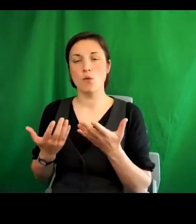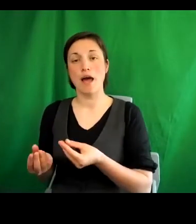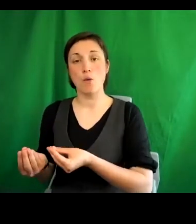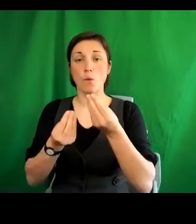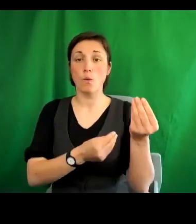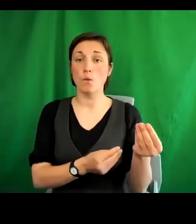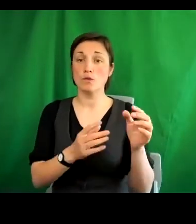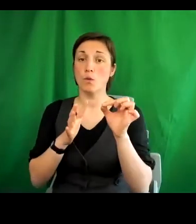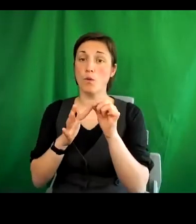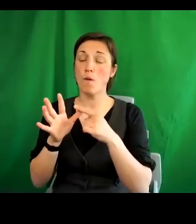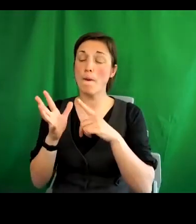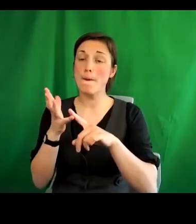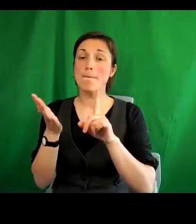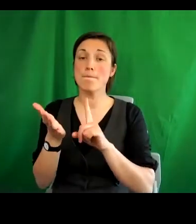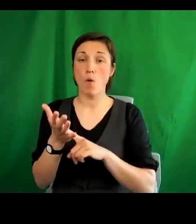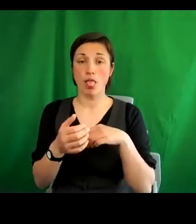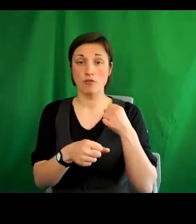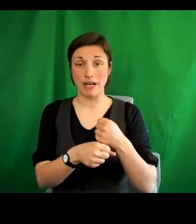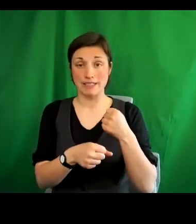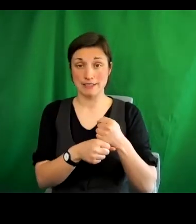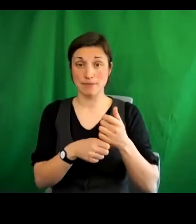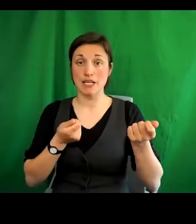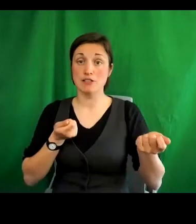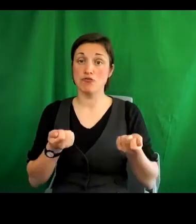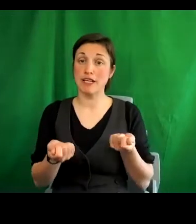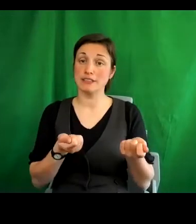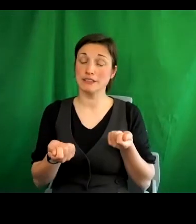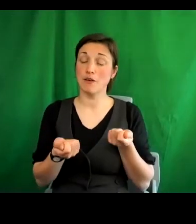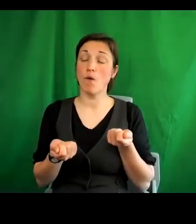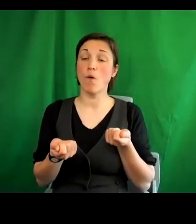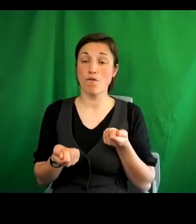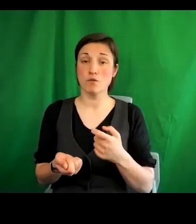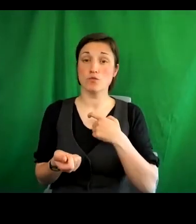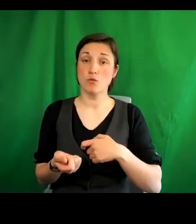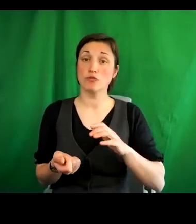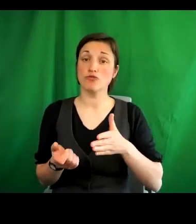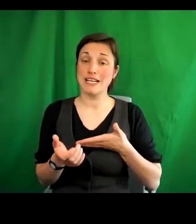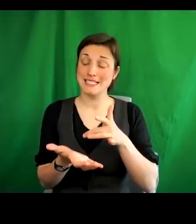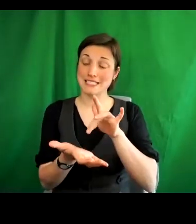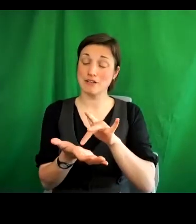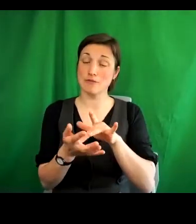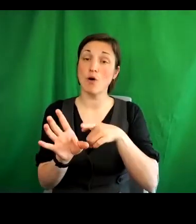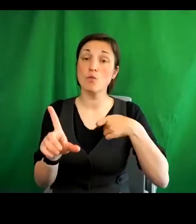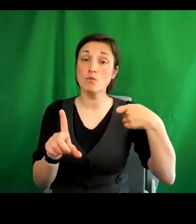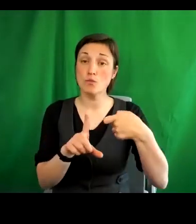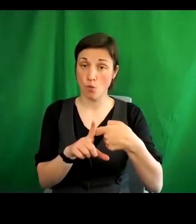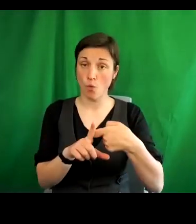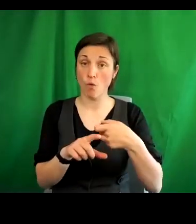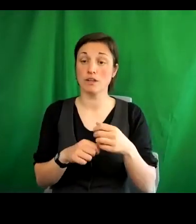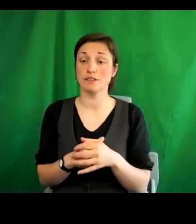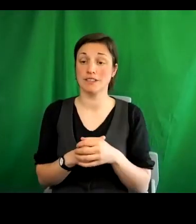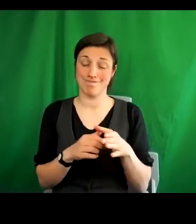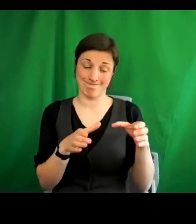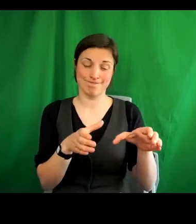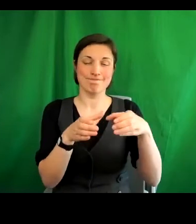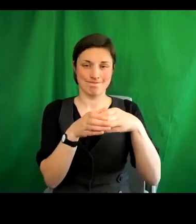microphone, the director of the Centre of Applied Human Rights at the University of York who are a core member of York